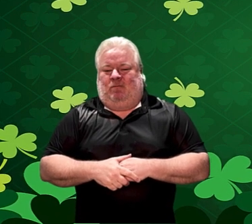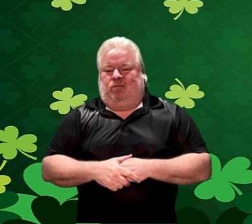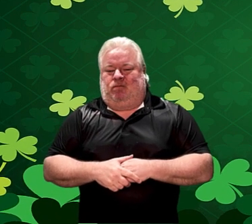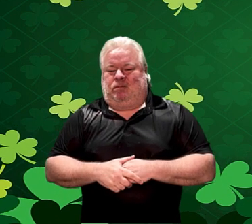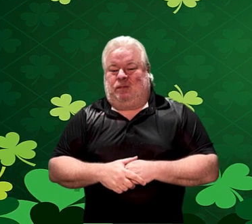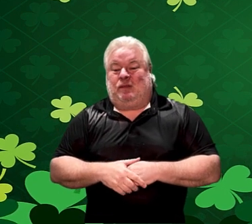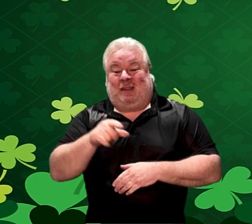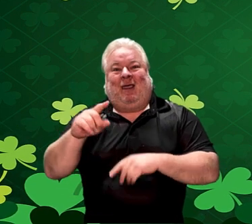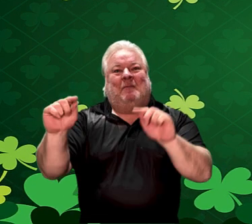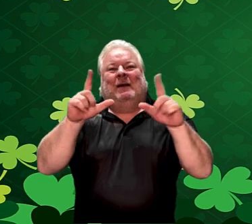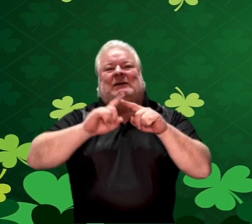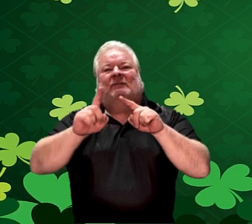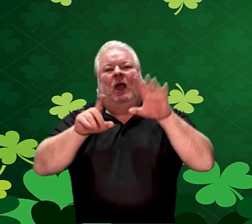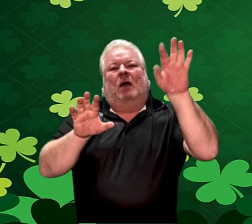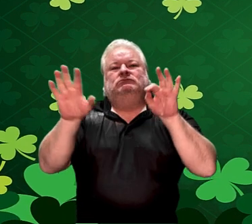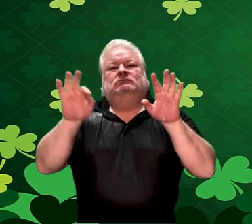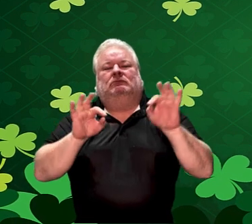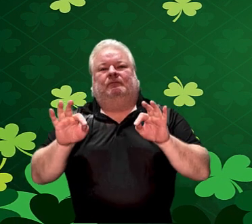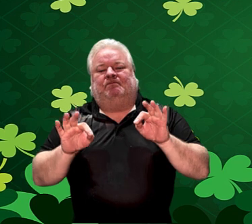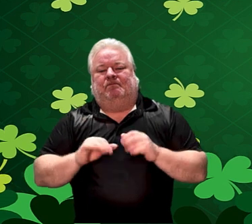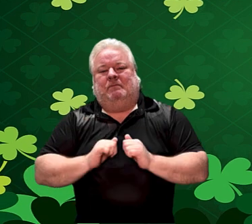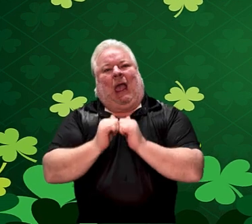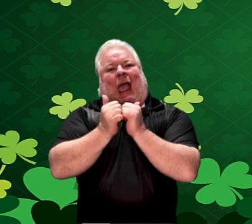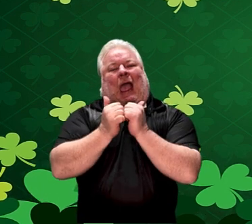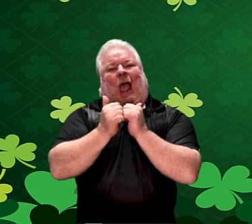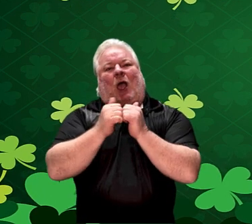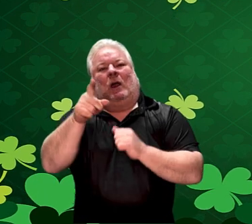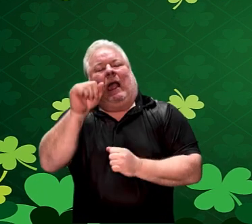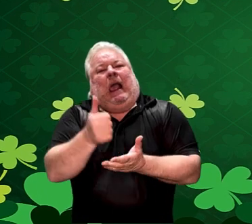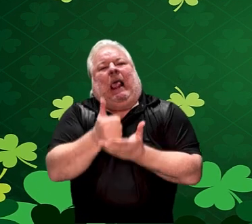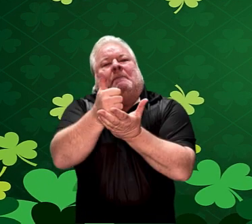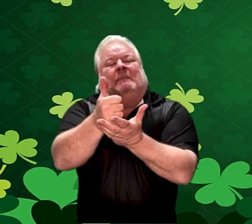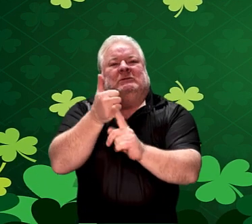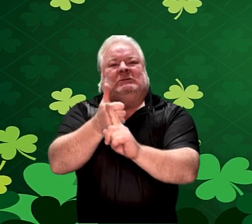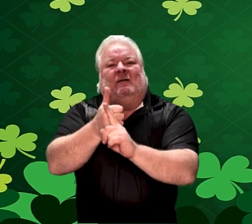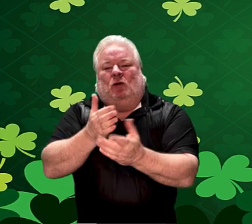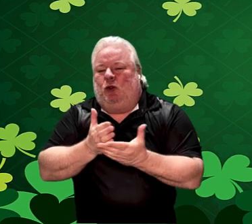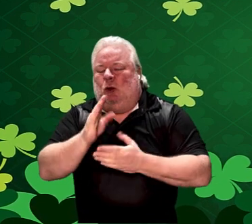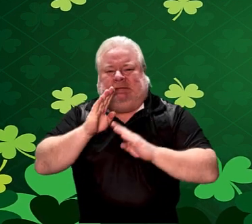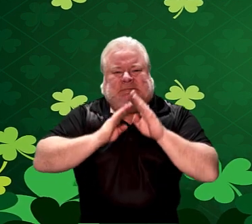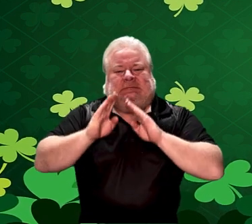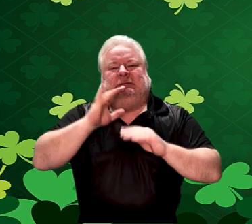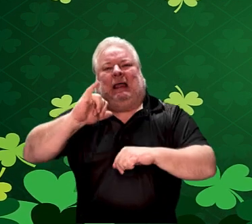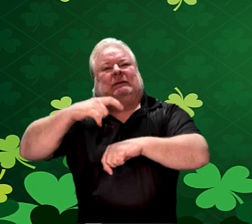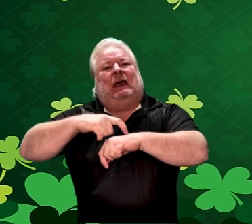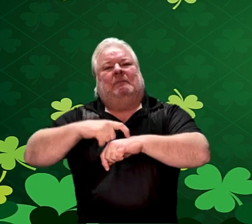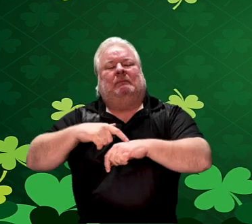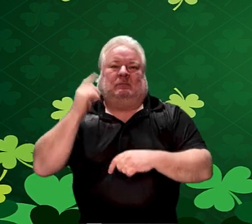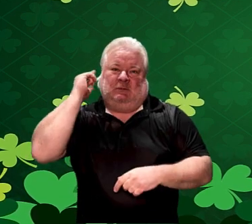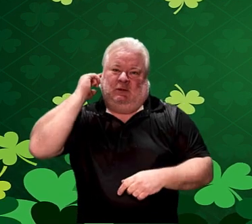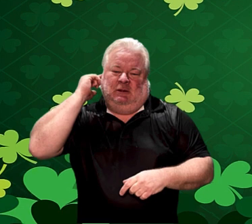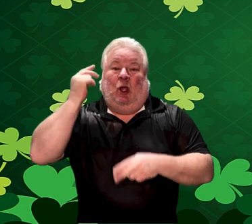And it's going to give you some choices here of what you might be able to do to help you through that zone.